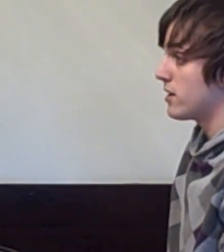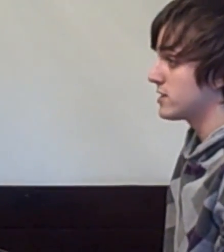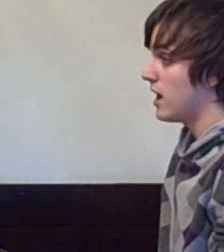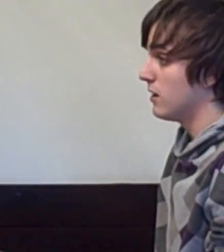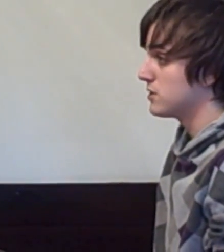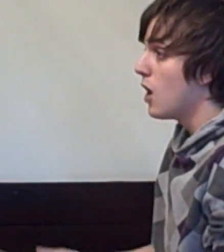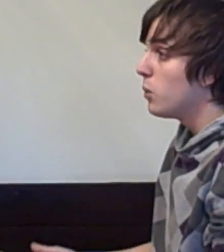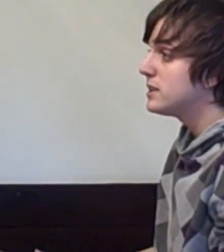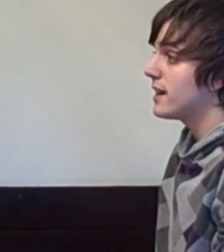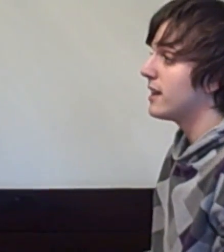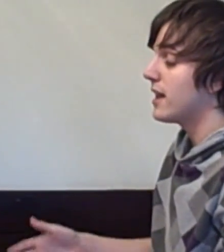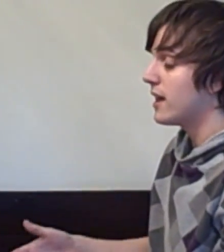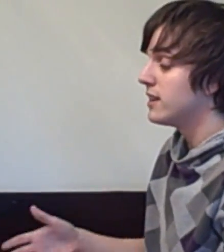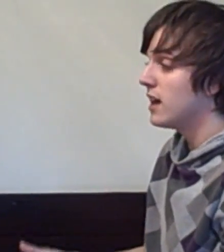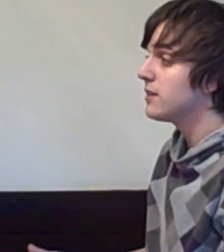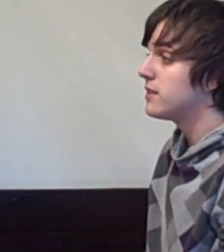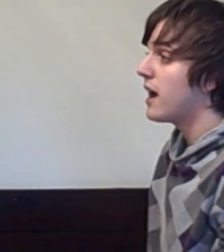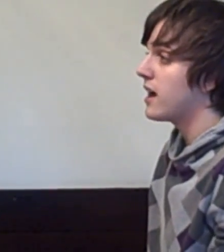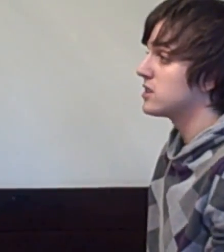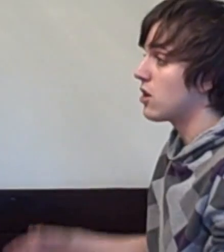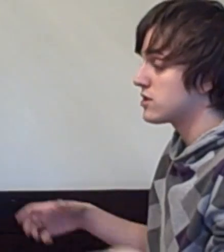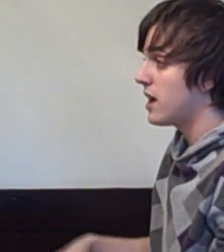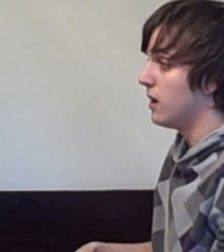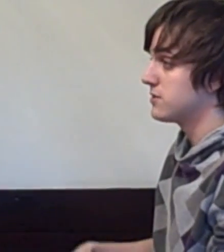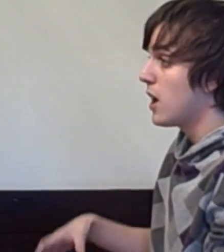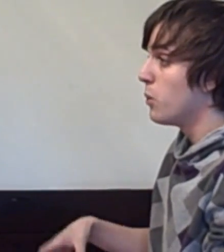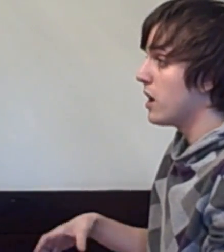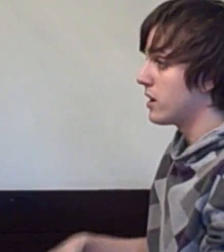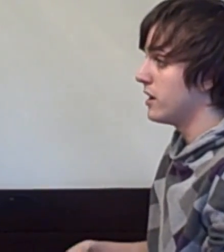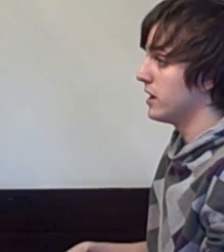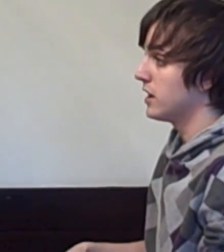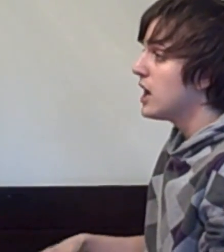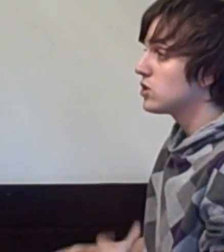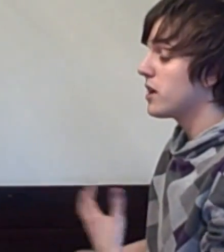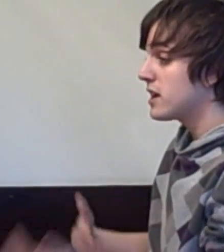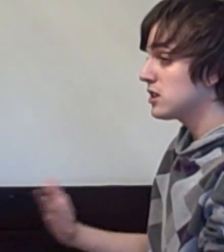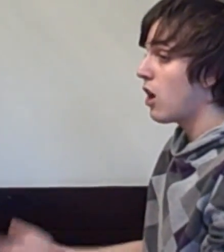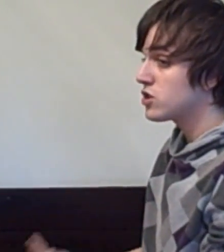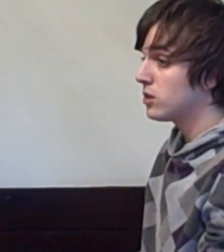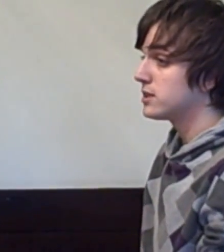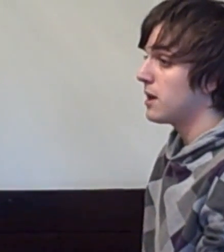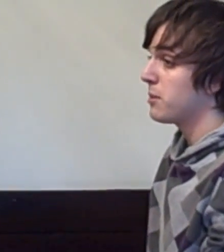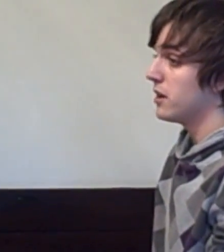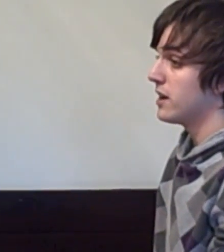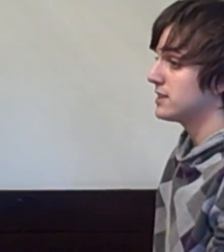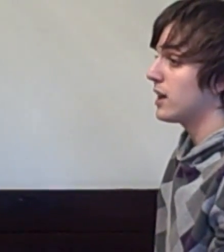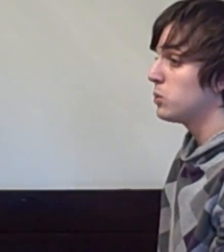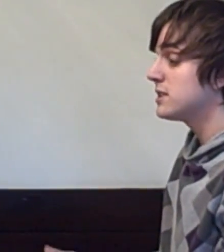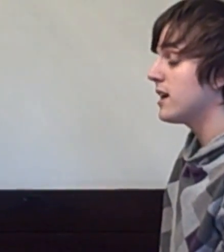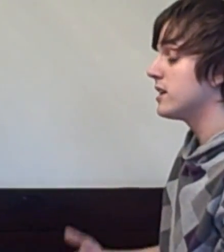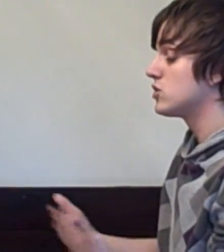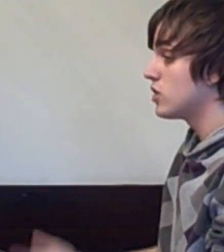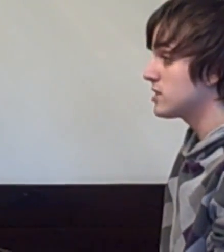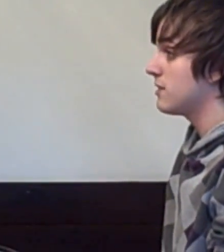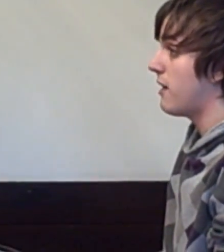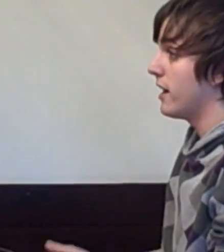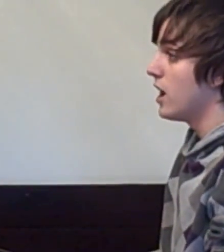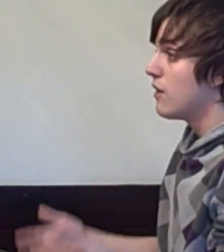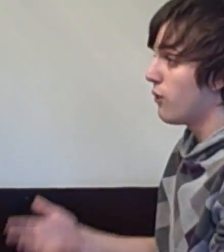ourselves, we say that at the end of the day it is ourselves we are hurting. So the next logical step here is that we say it is justified for